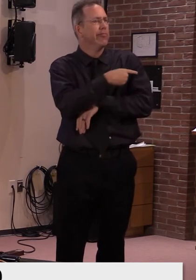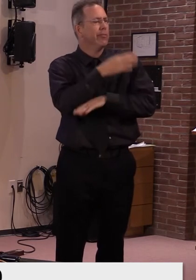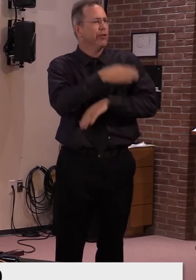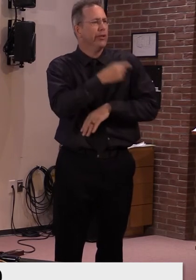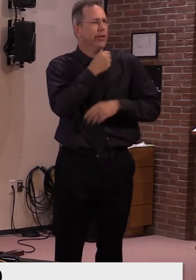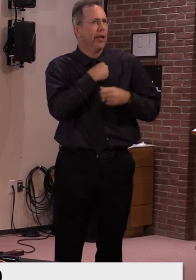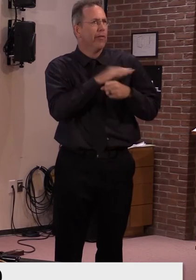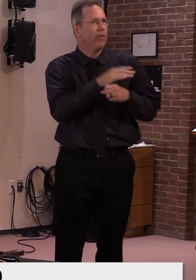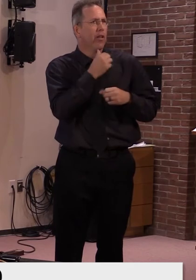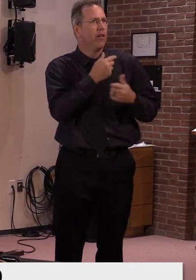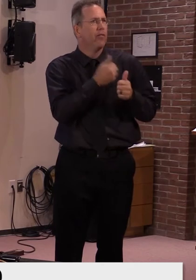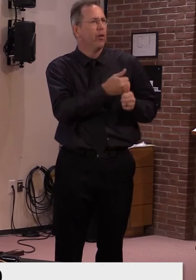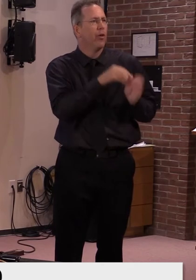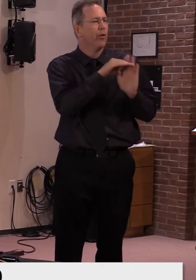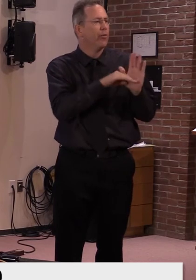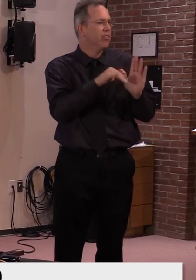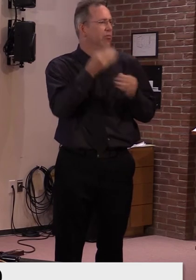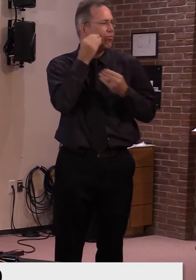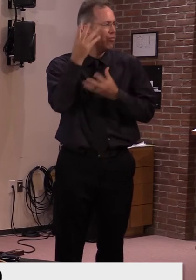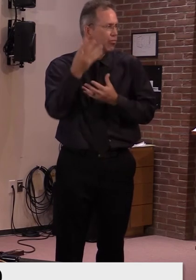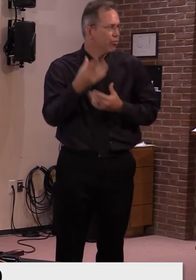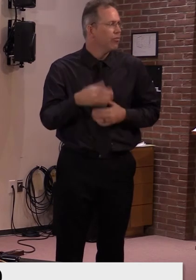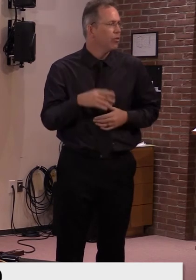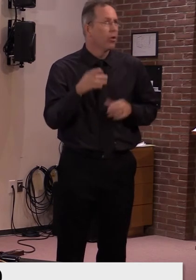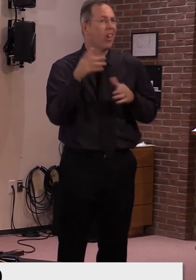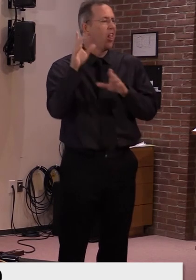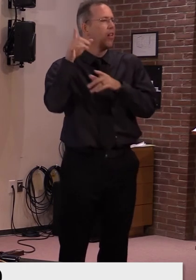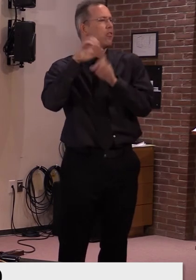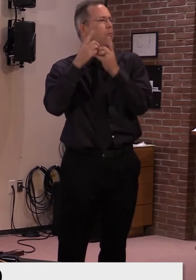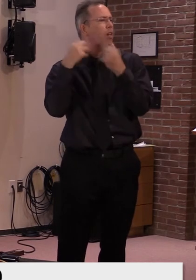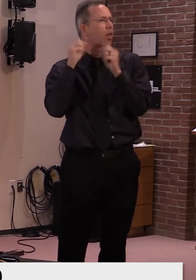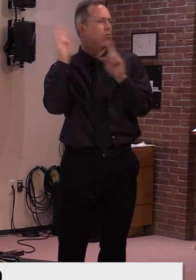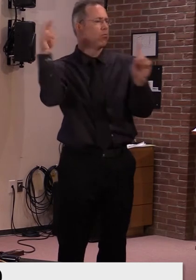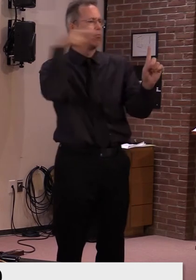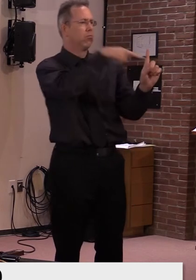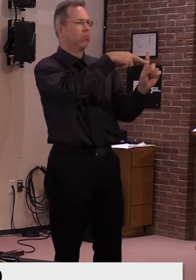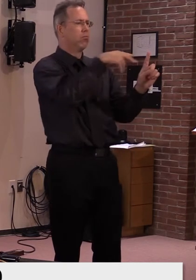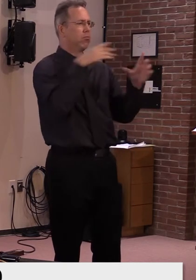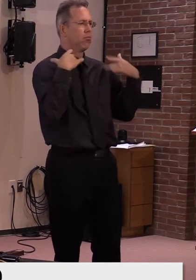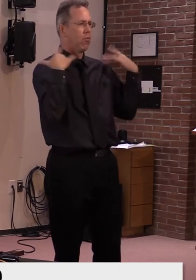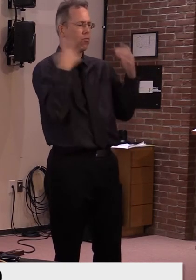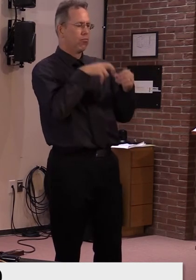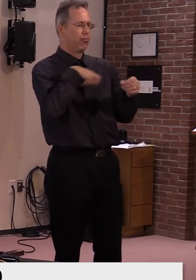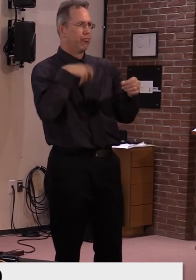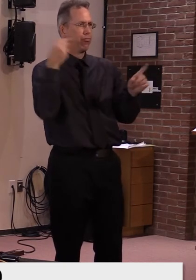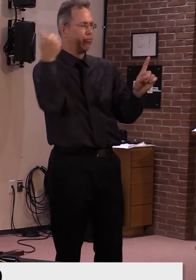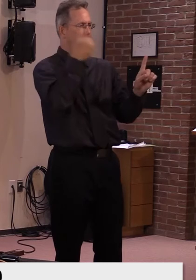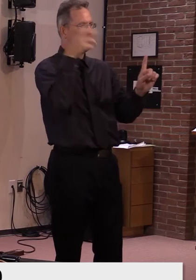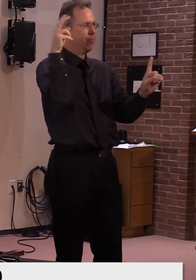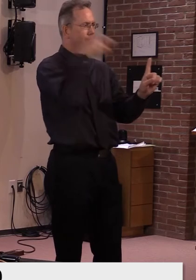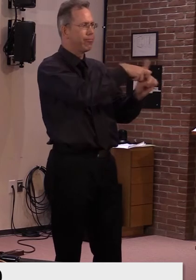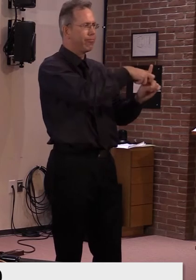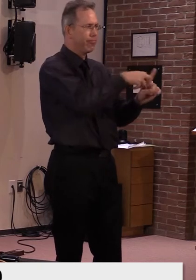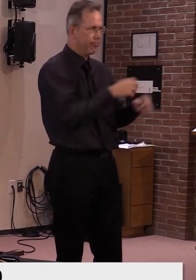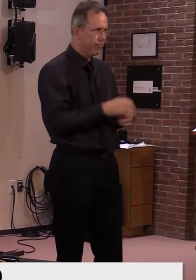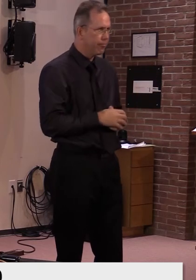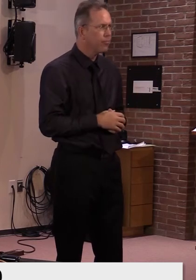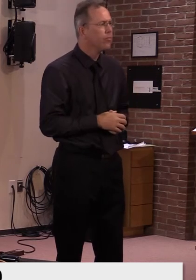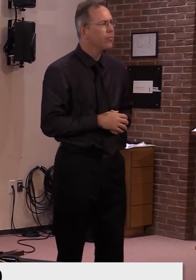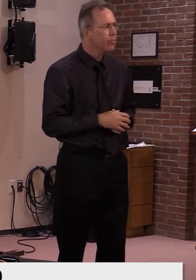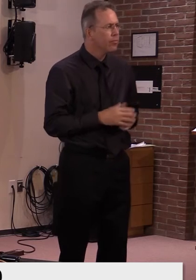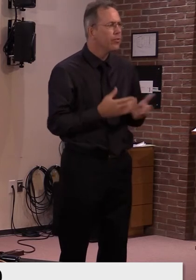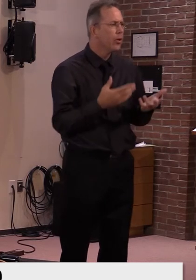with that particular individual, uh, is both on an education wise and just to make sure,